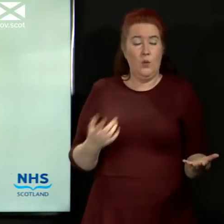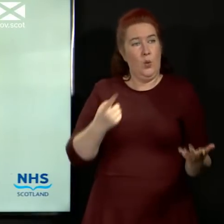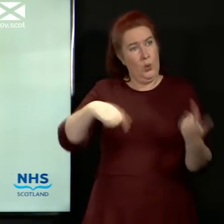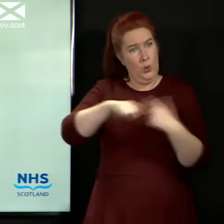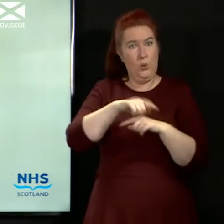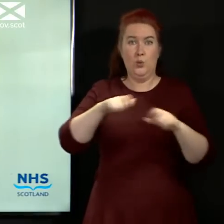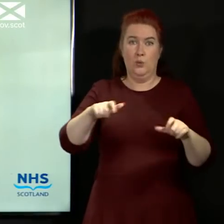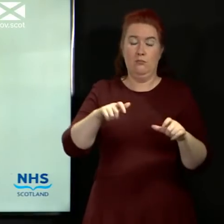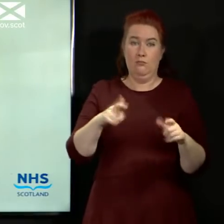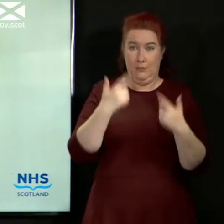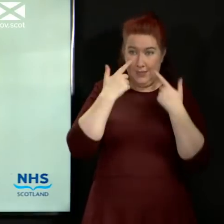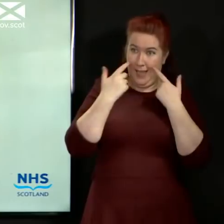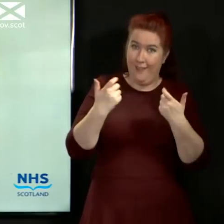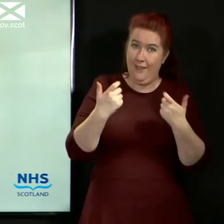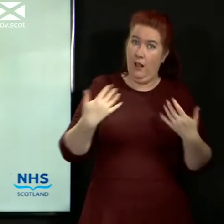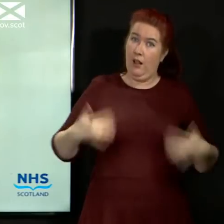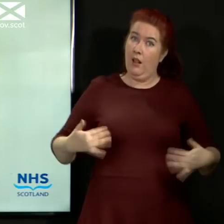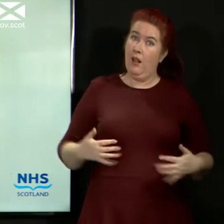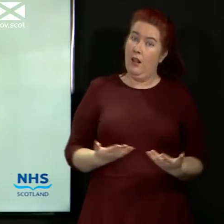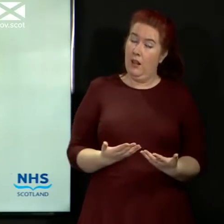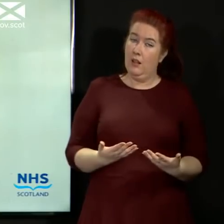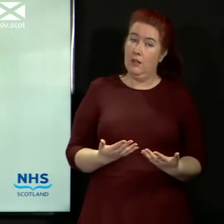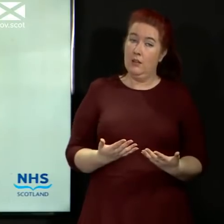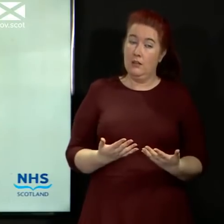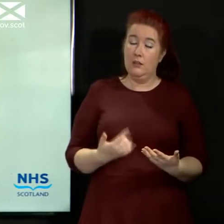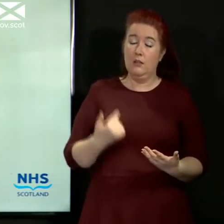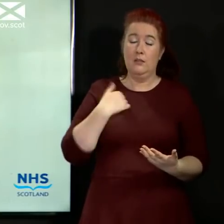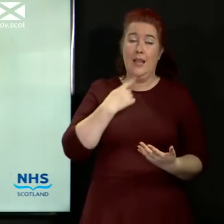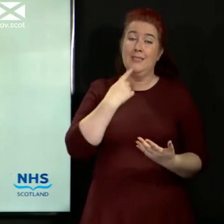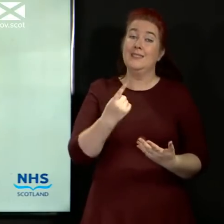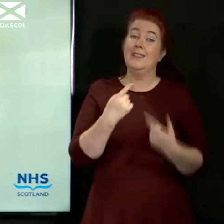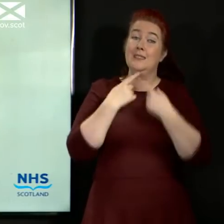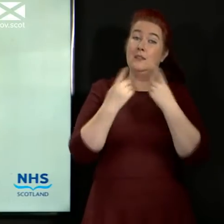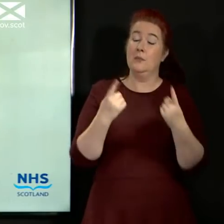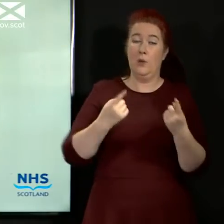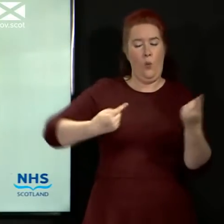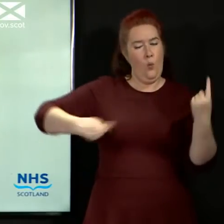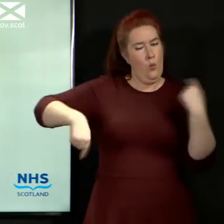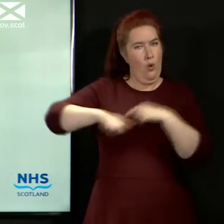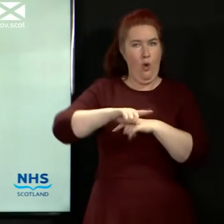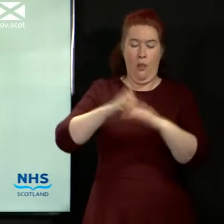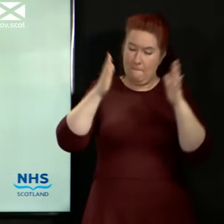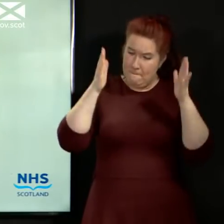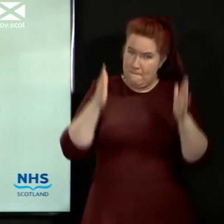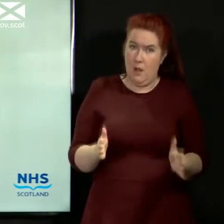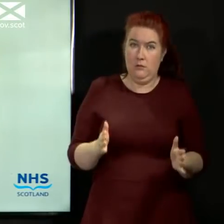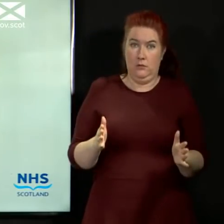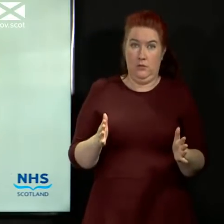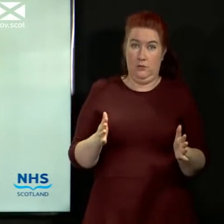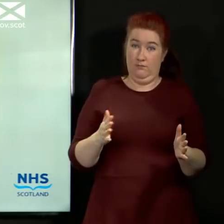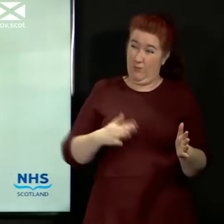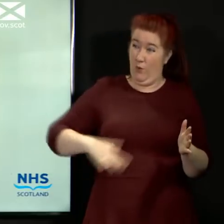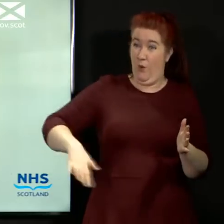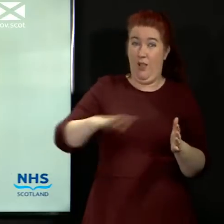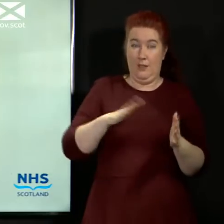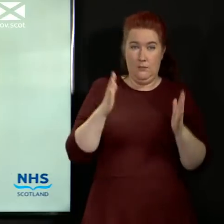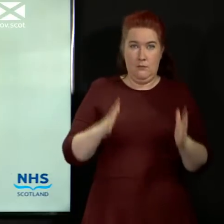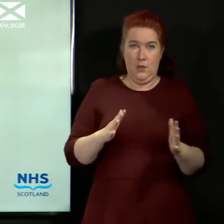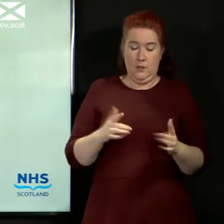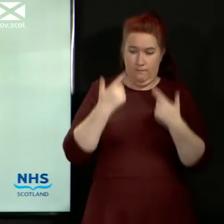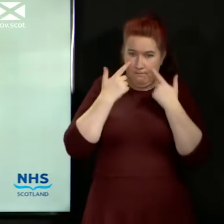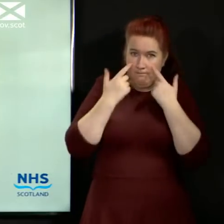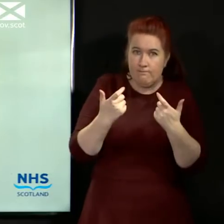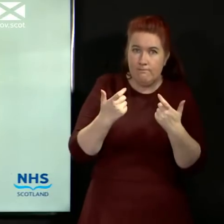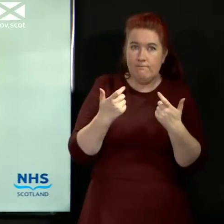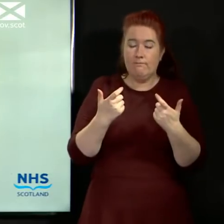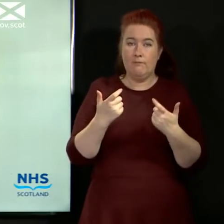vigilant. You heard me say in the statement that I made today that we must all continue to remain vigilant at all times both for the